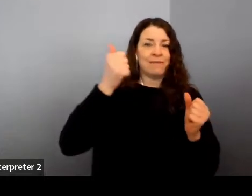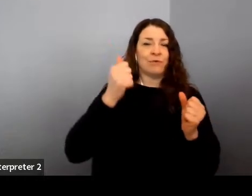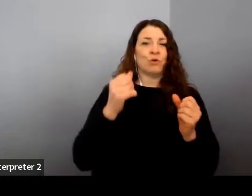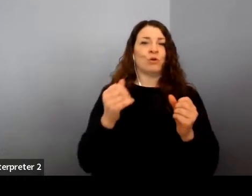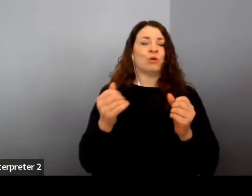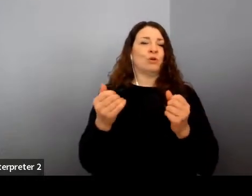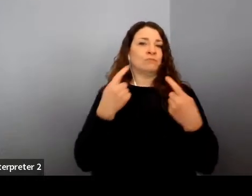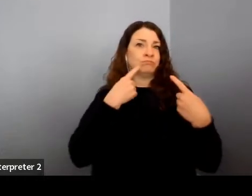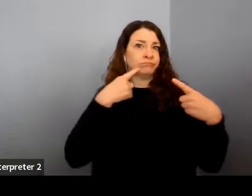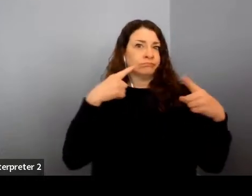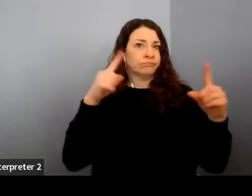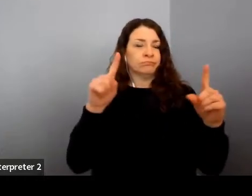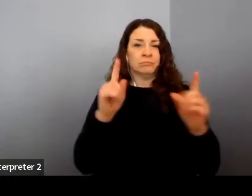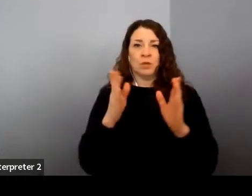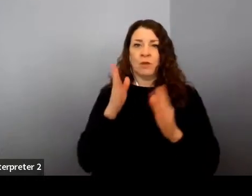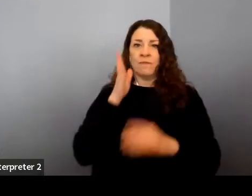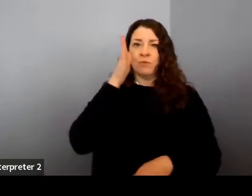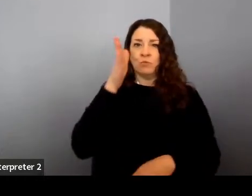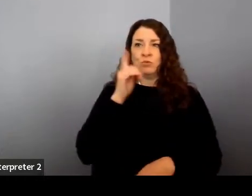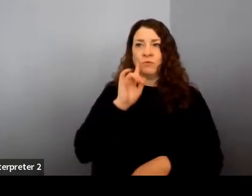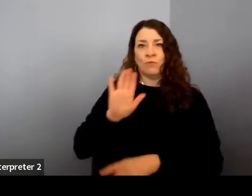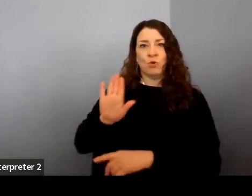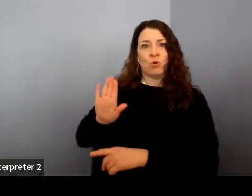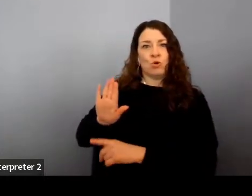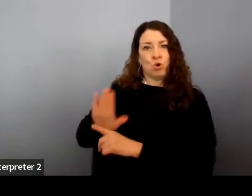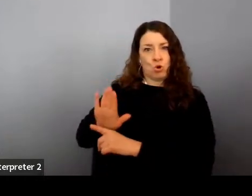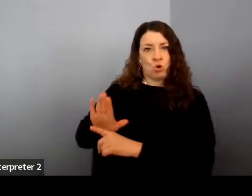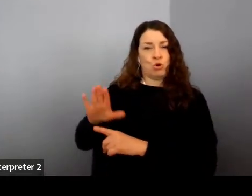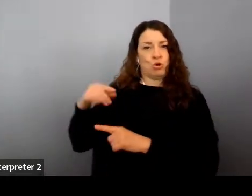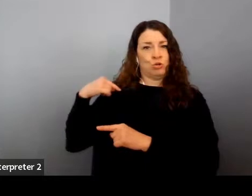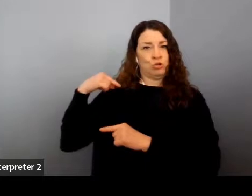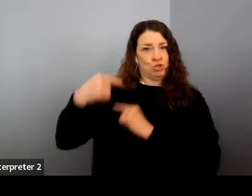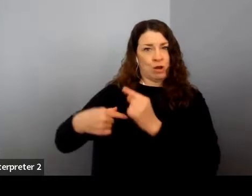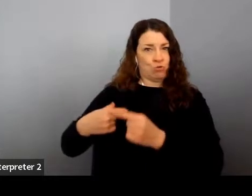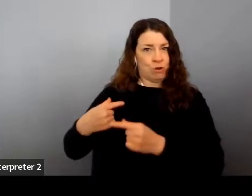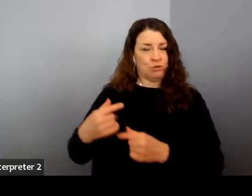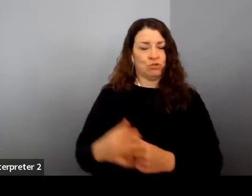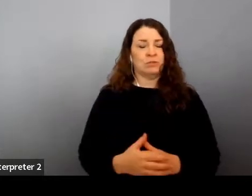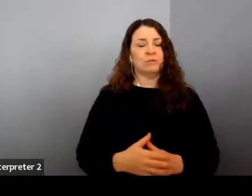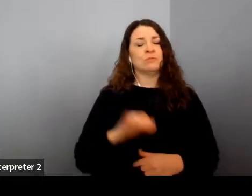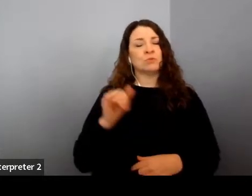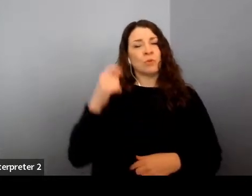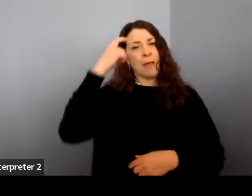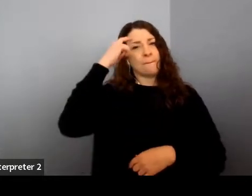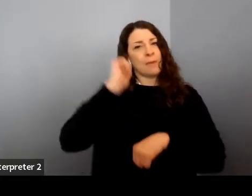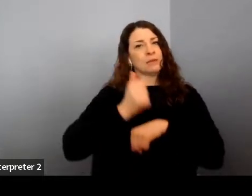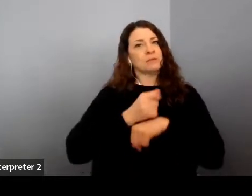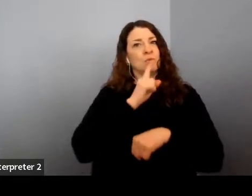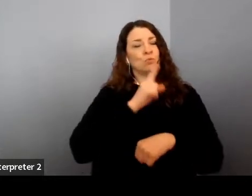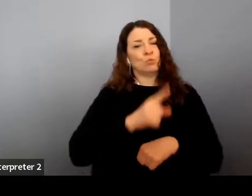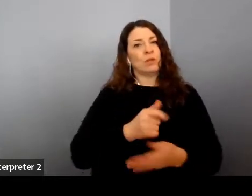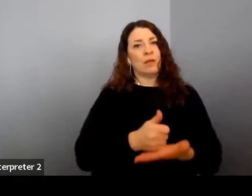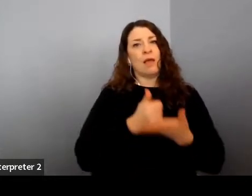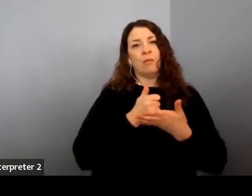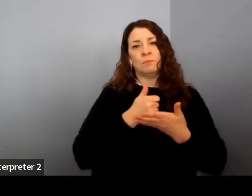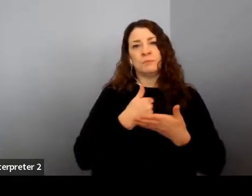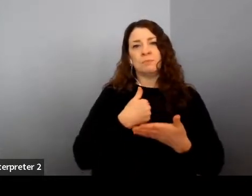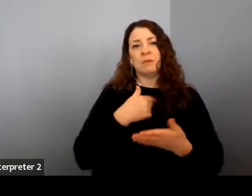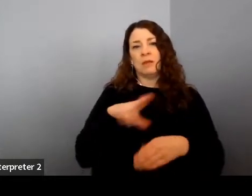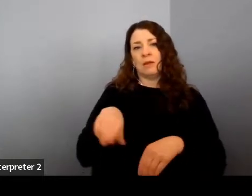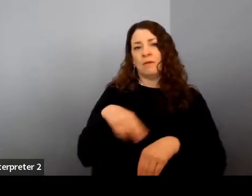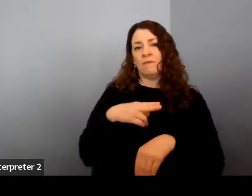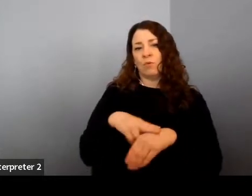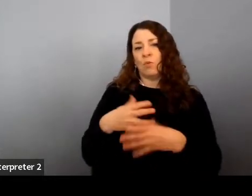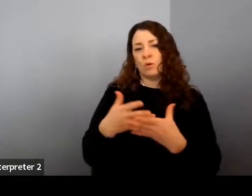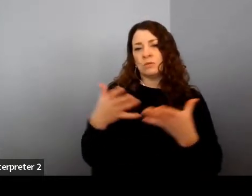future for her generation. And so that was a mindset that really helped me. And then of course, there were a